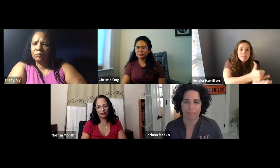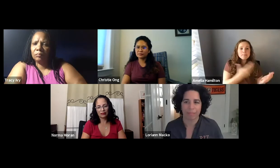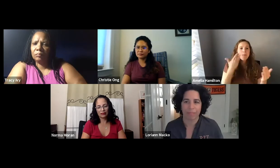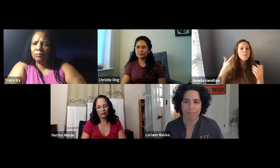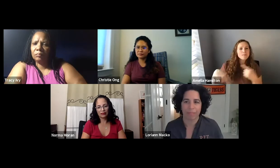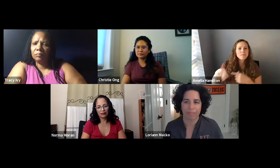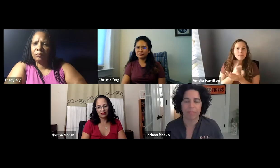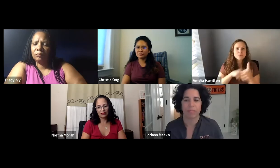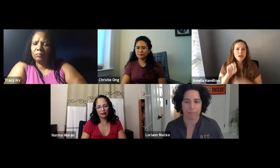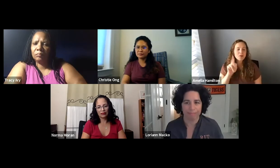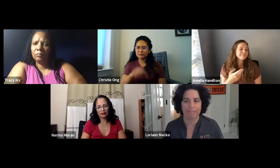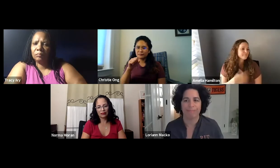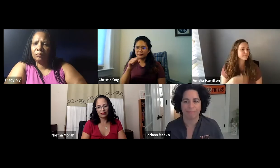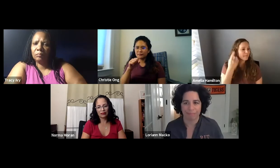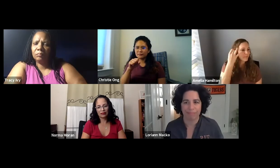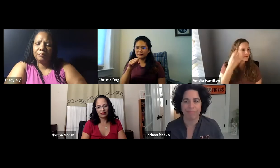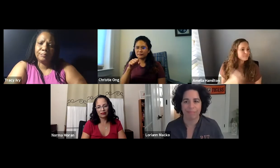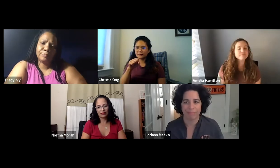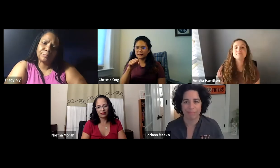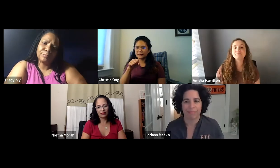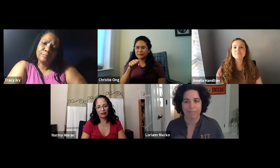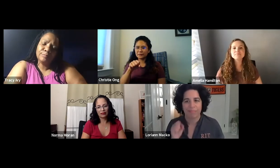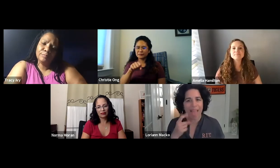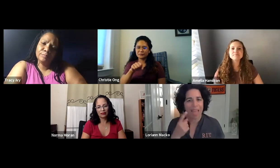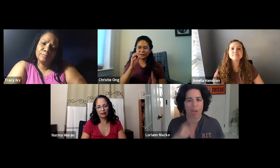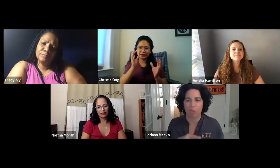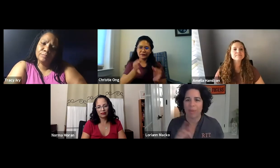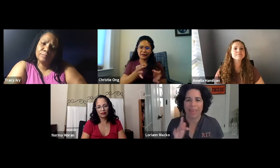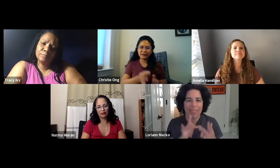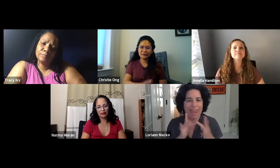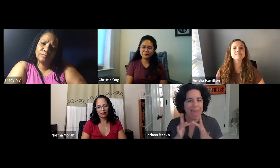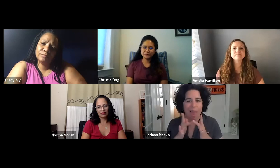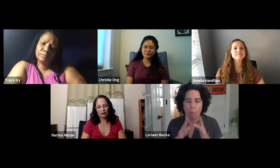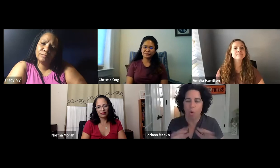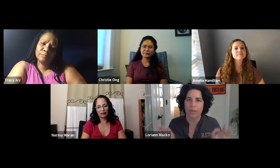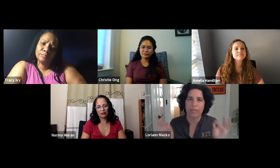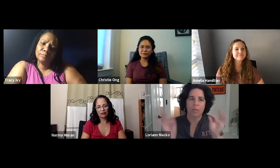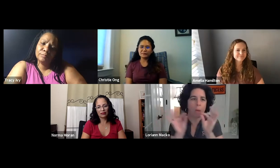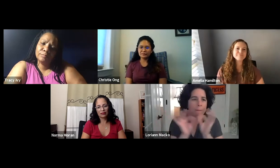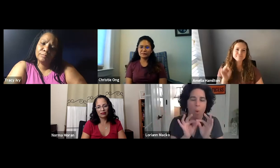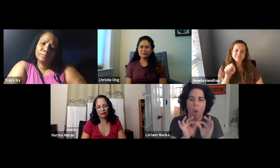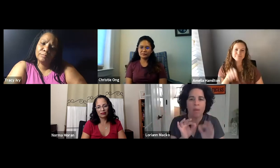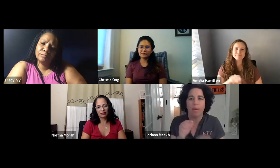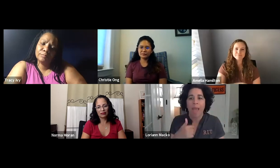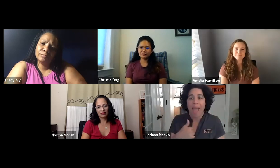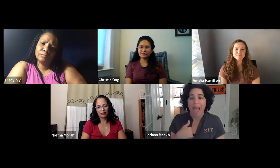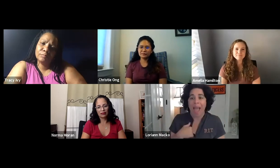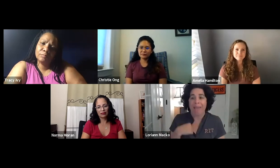have that opportunity, maybe volunteer opportunities come up and you already have a network of people nearby that you can contact.